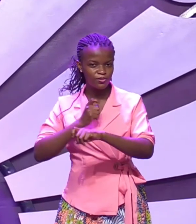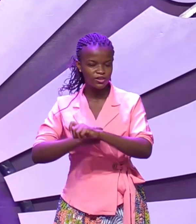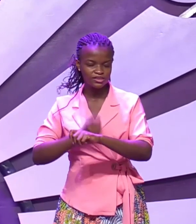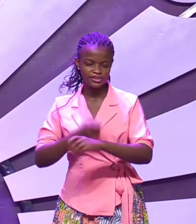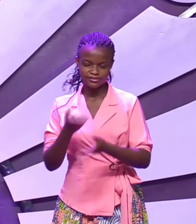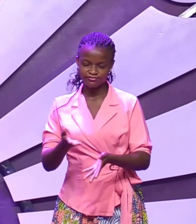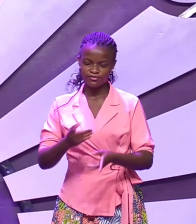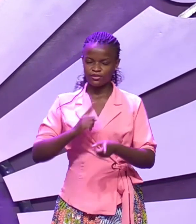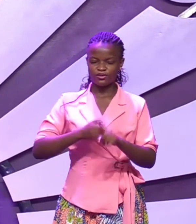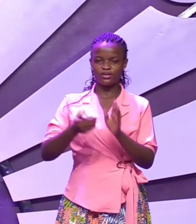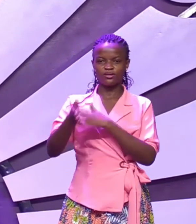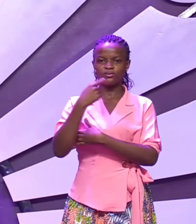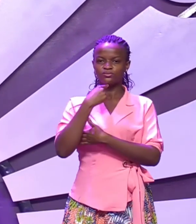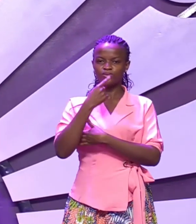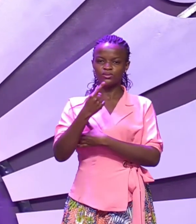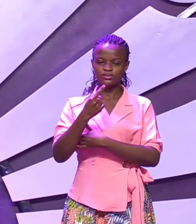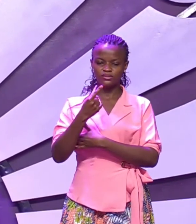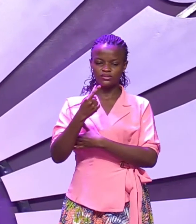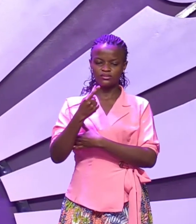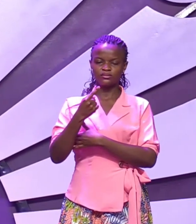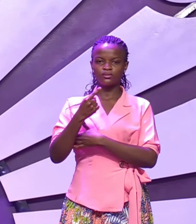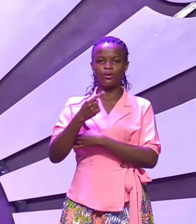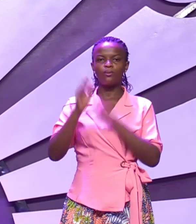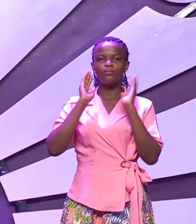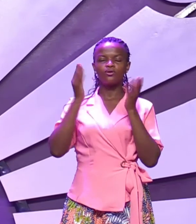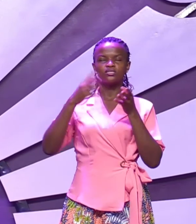so when God told Moses to go up the mountain knob